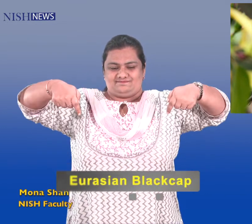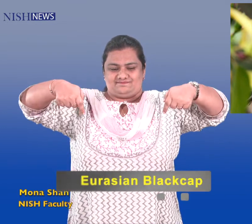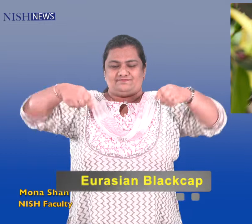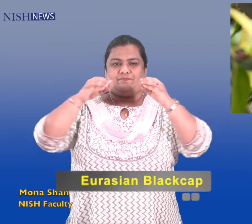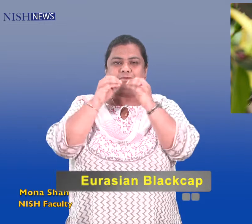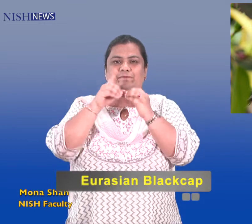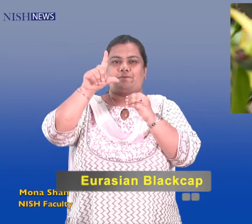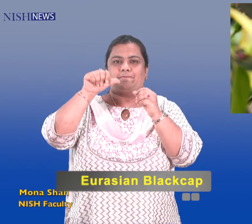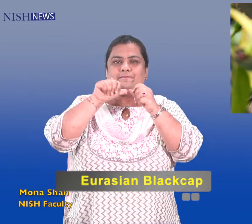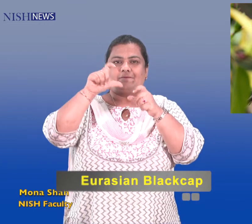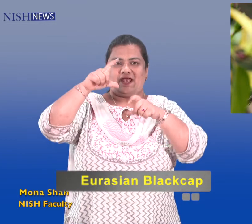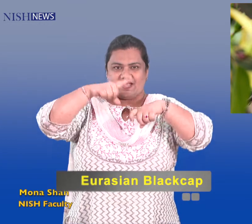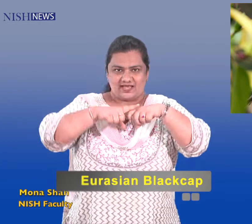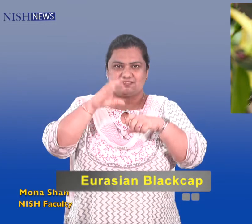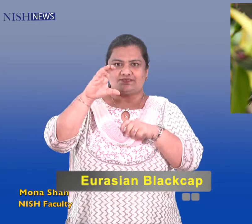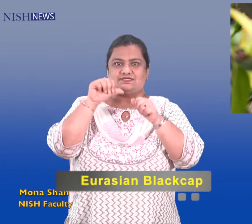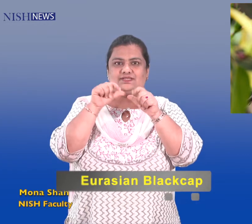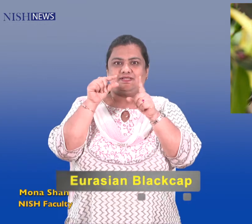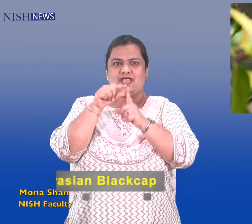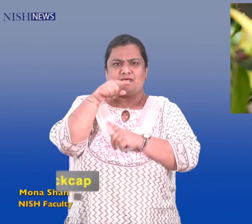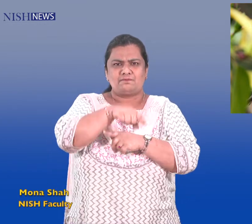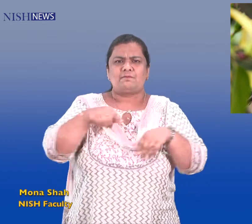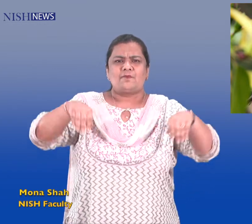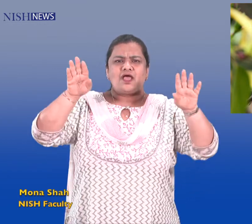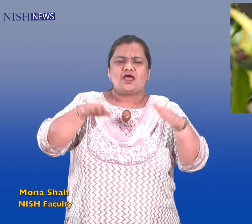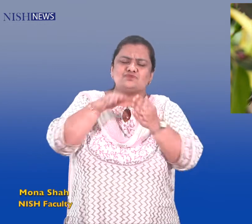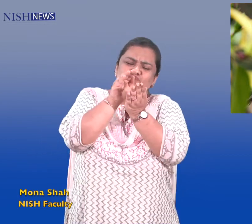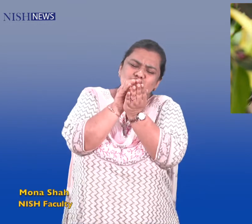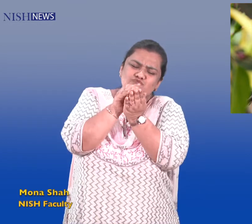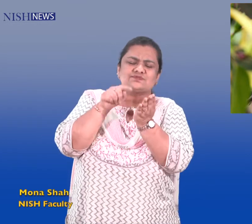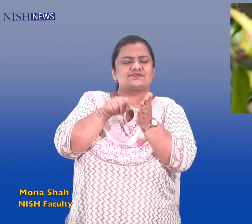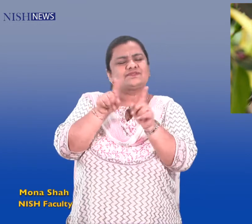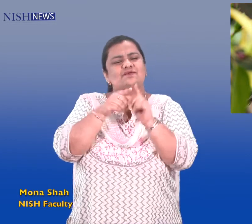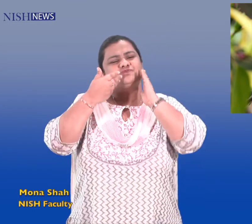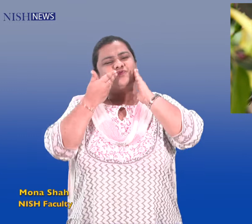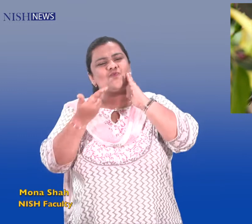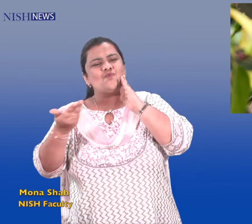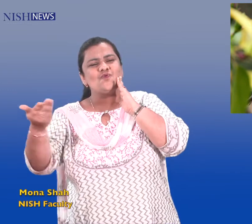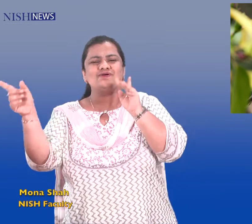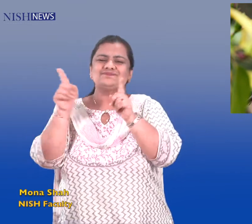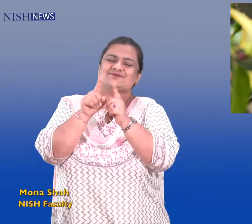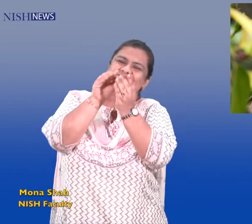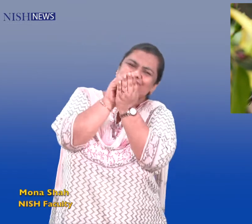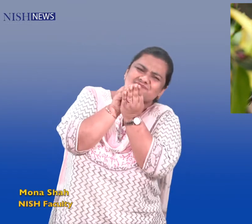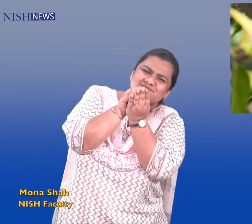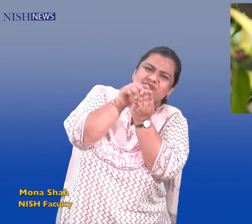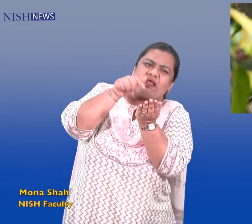at Munar. It is a native of Europe, Western Asia and North Western Africa. This little bird which